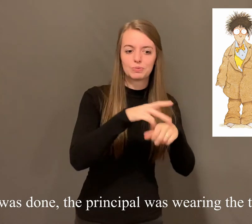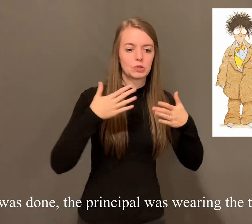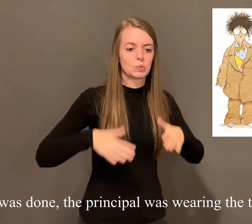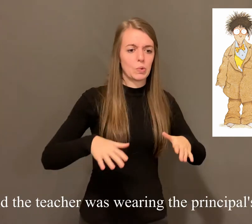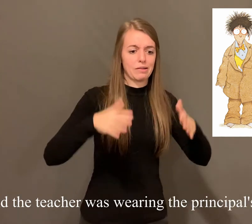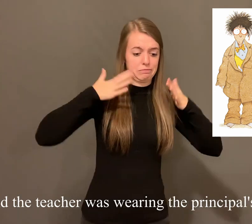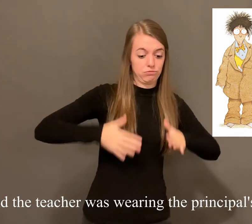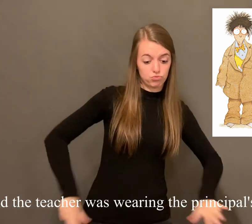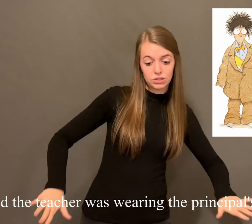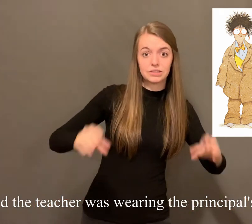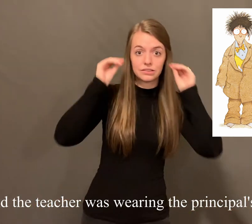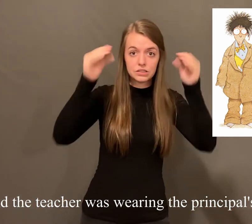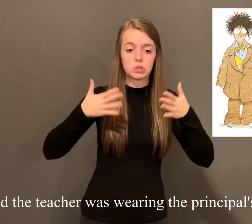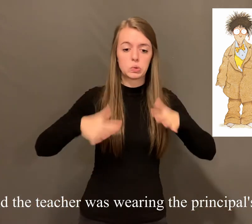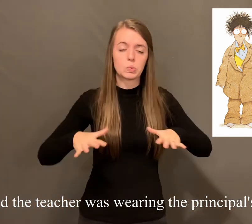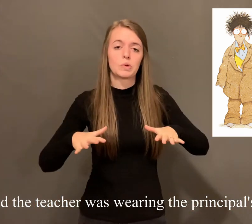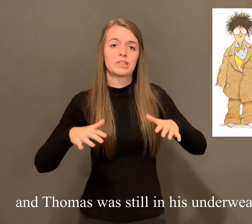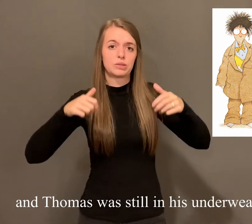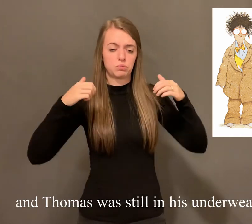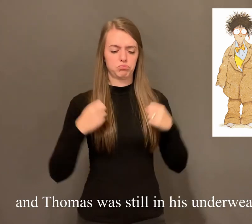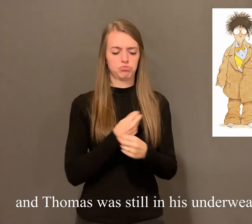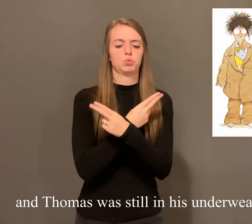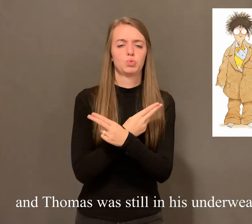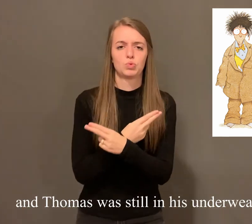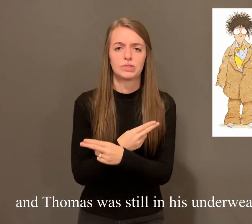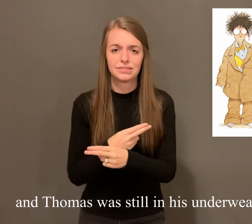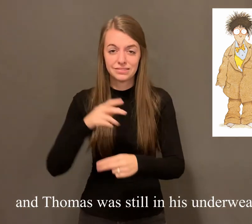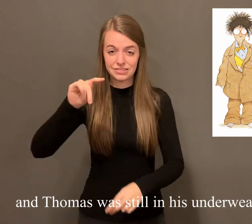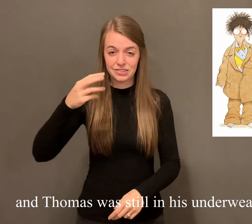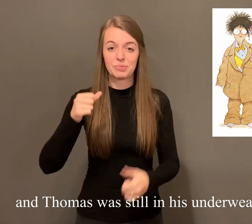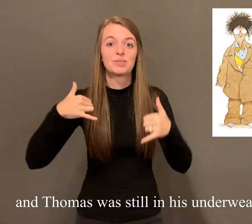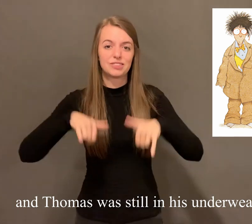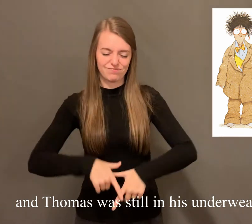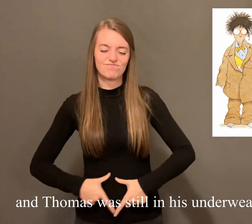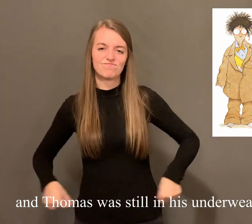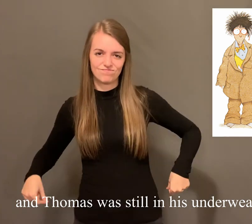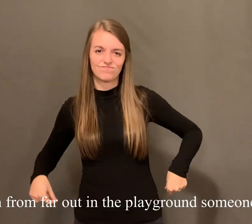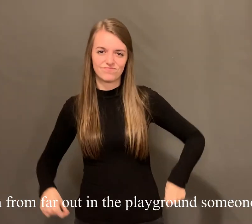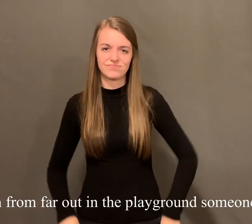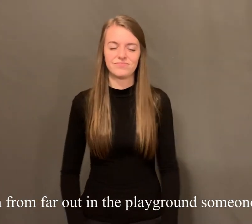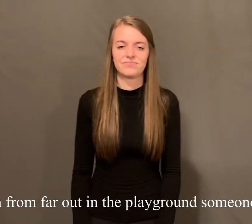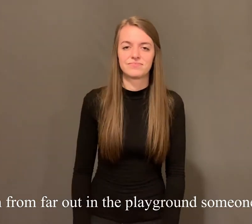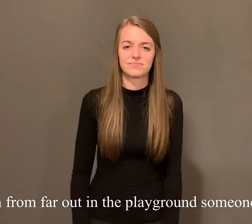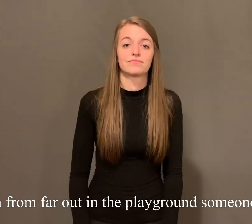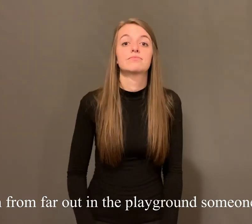and the teacher was wearing the principal's suit and thomas was still in his underwear then from far out in the playground